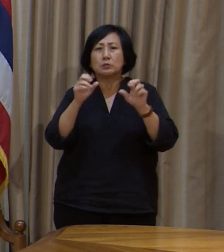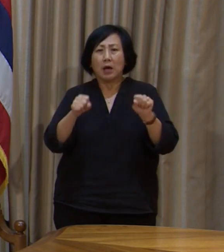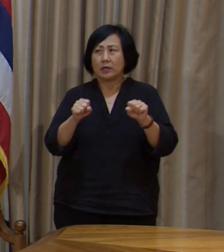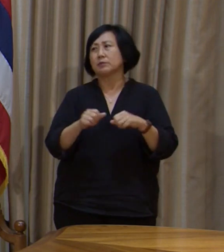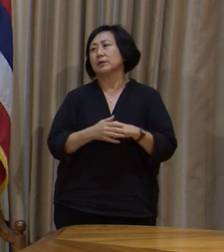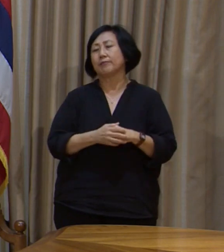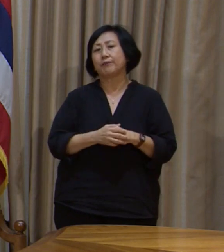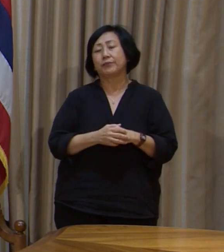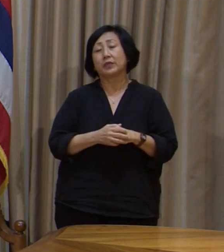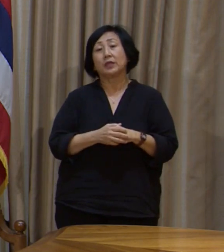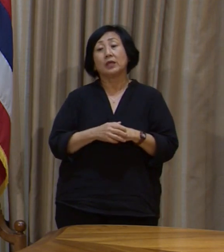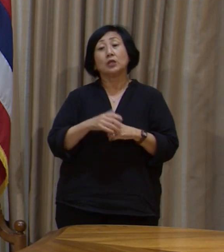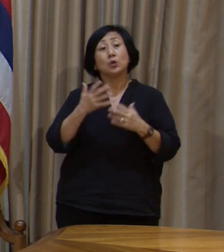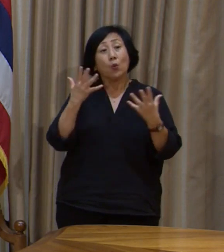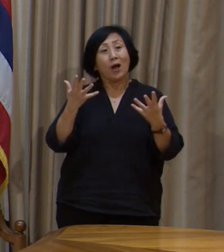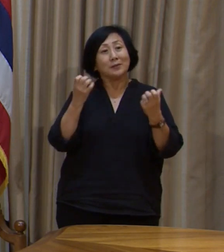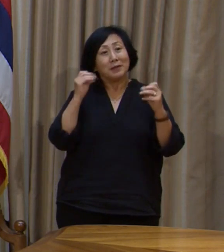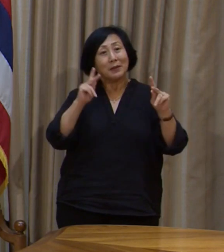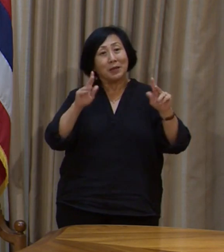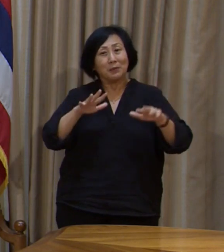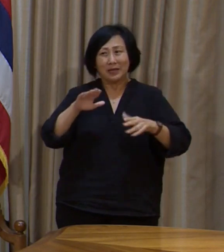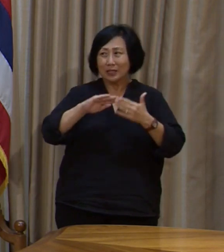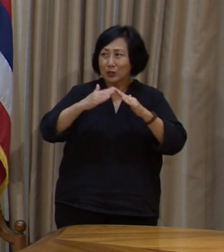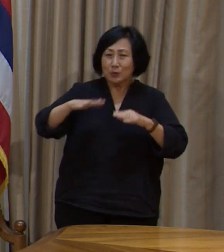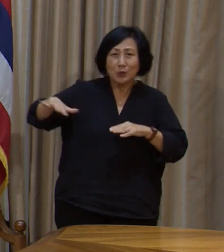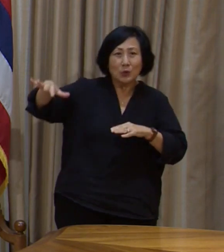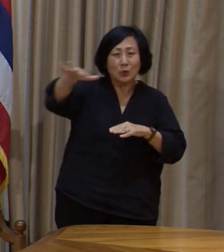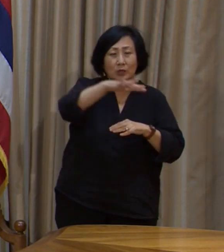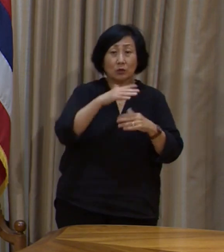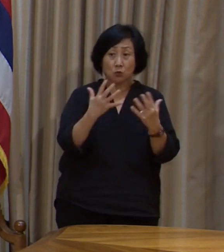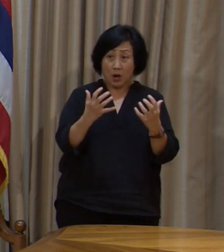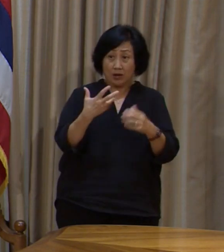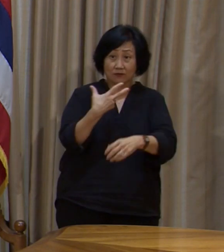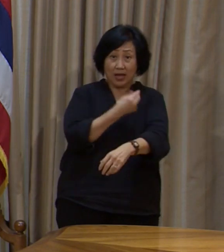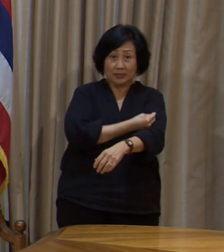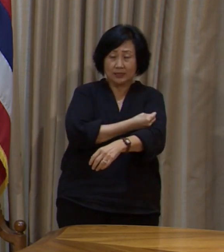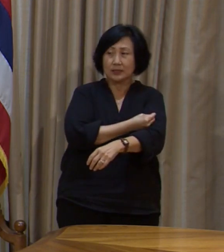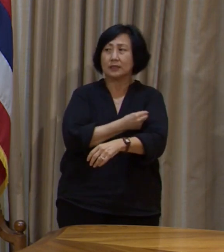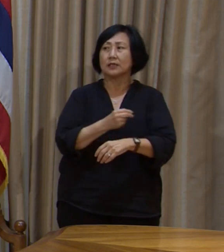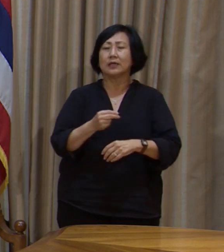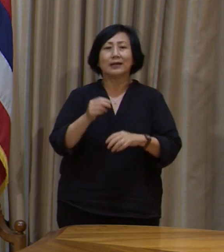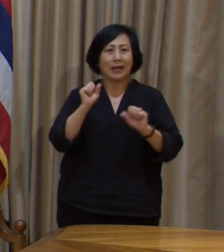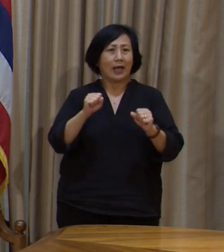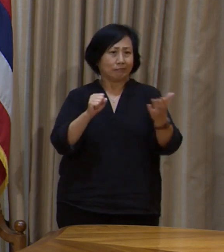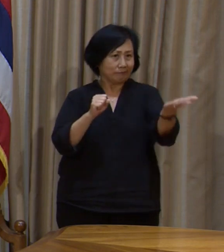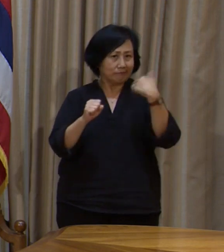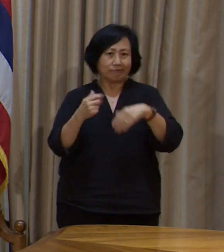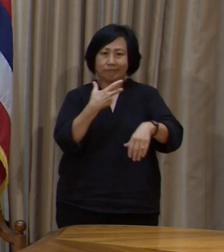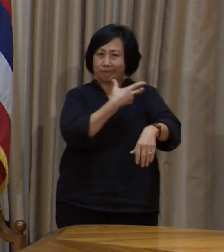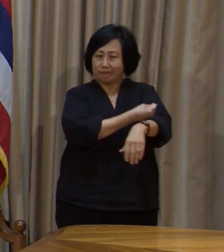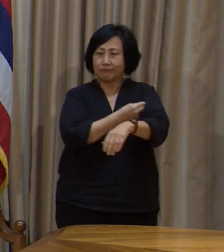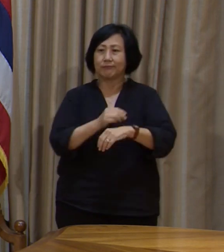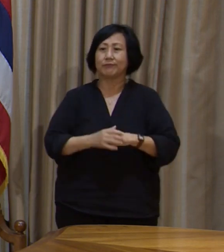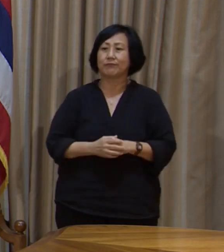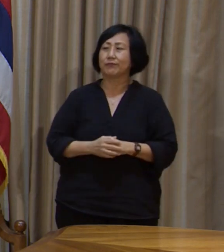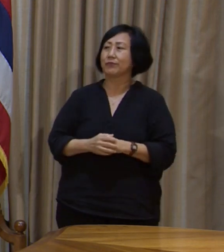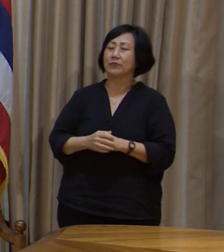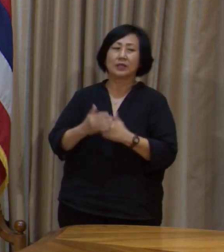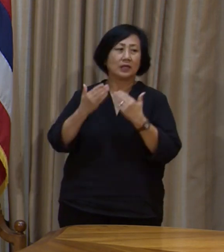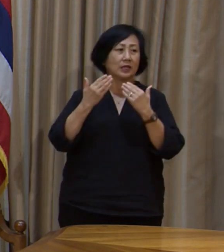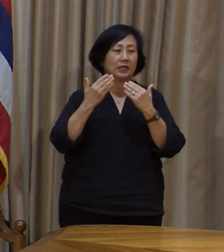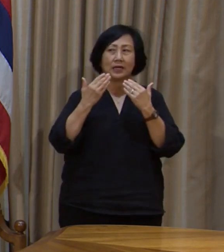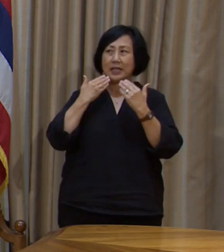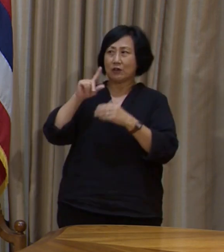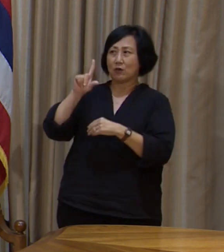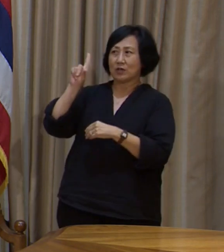possible so that as many in our community who wants to be vaccinated can be vaccinated. Thank you, Governor.